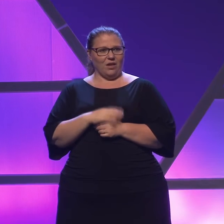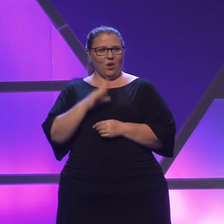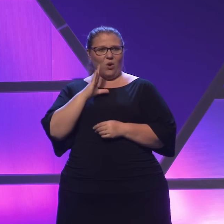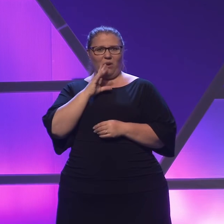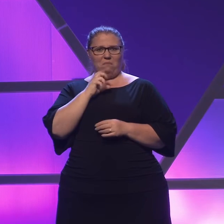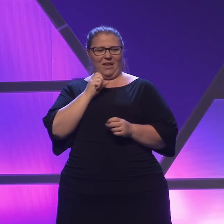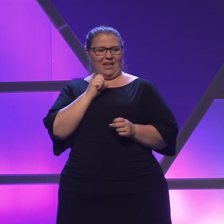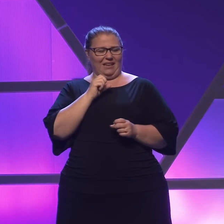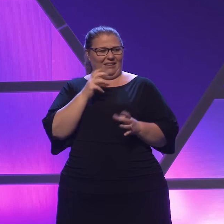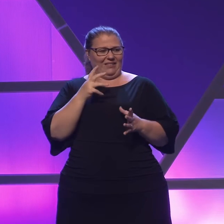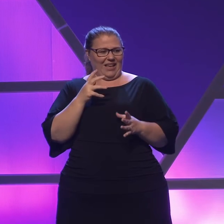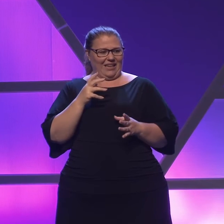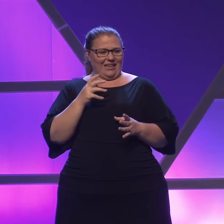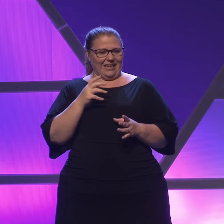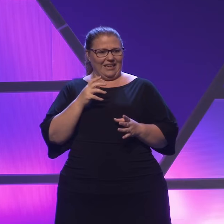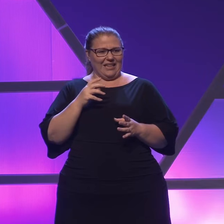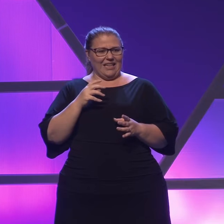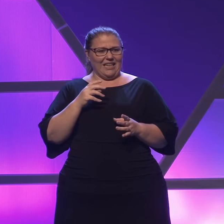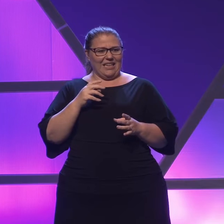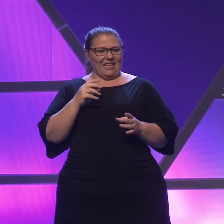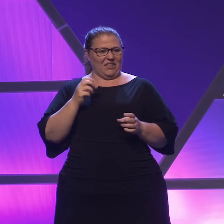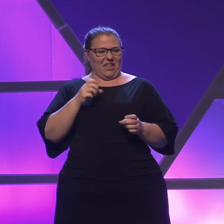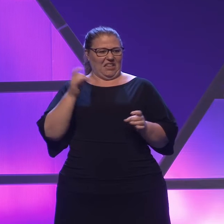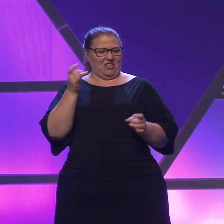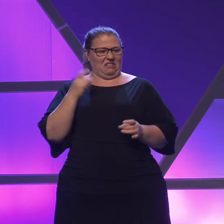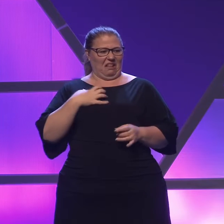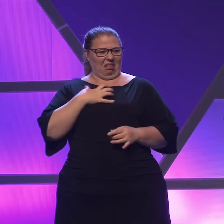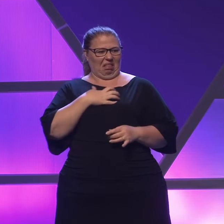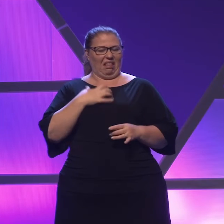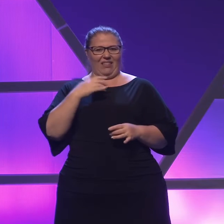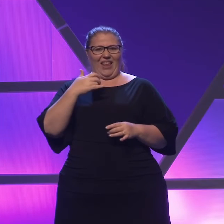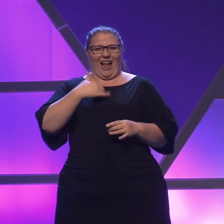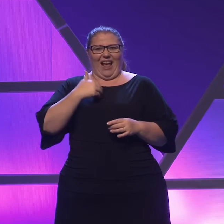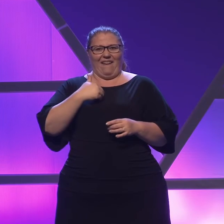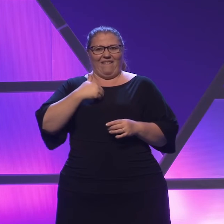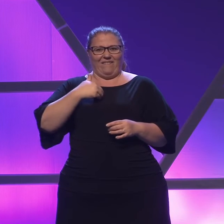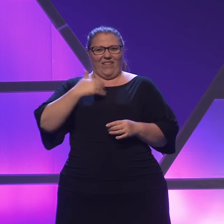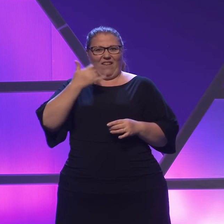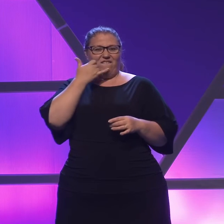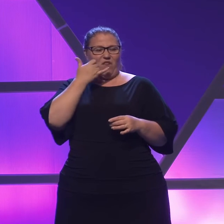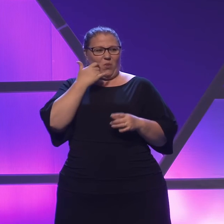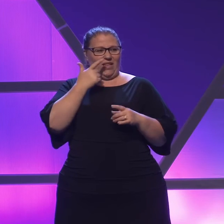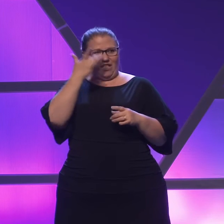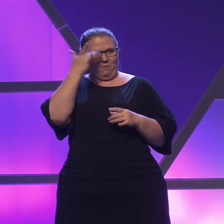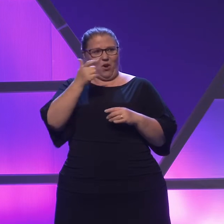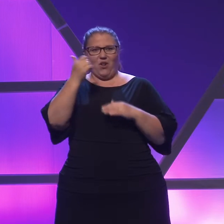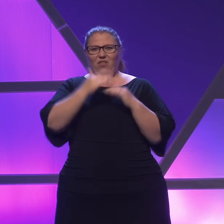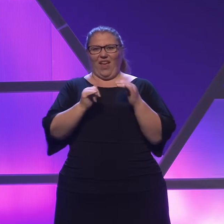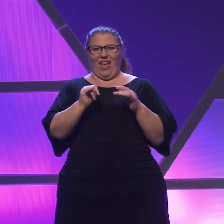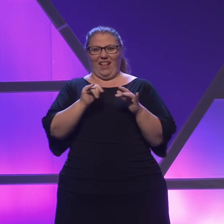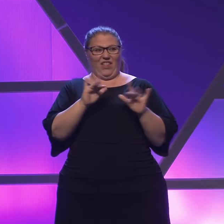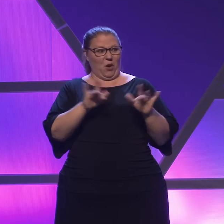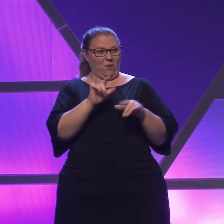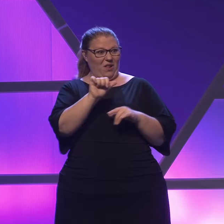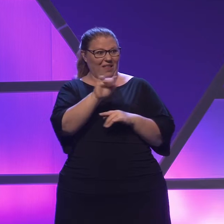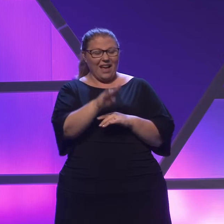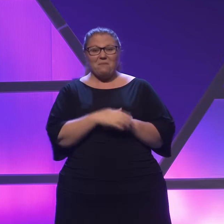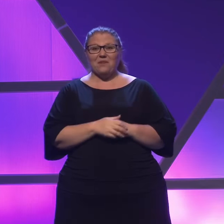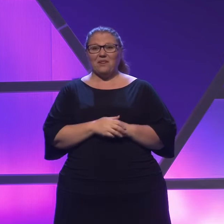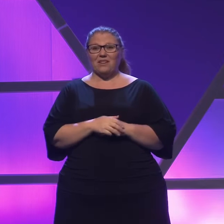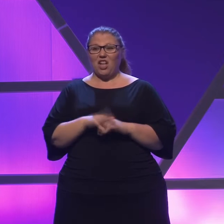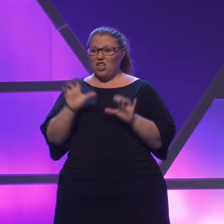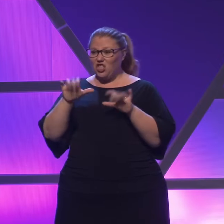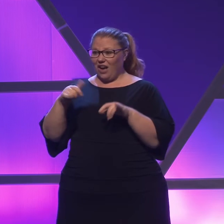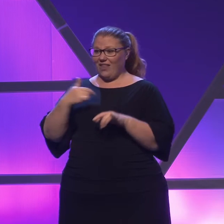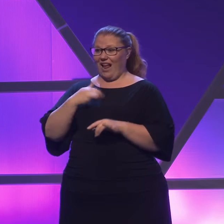that I have a phone that is smarter than the entire high school computer lab? Would she be shocked that